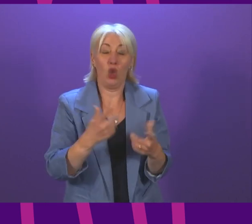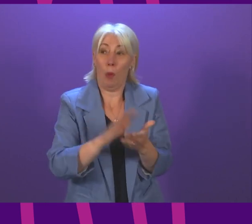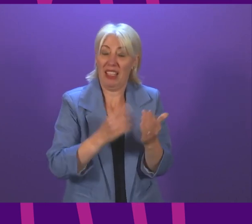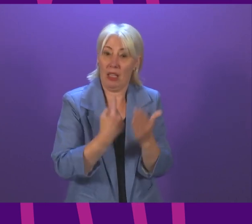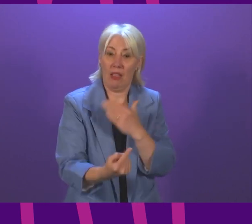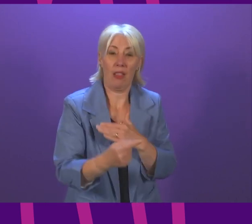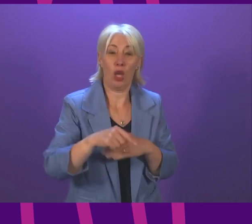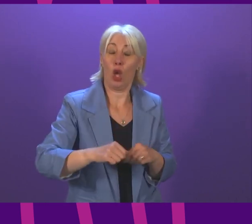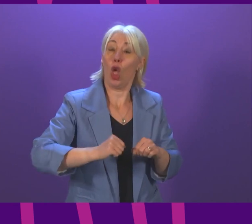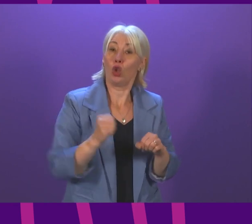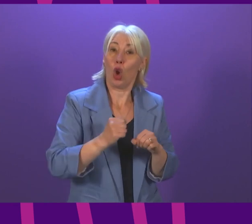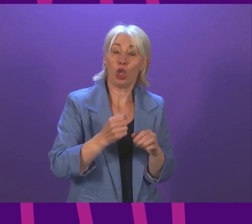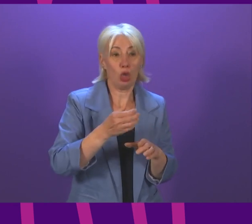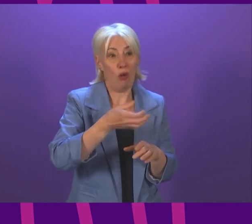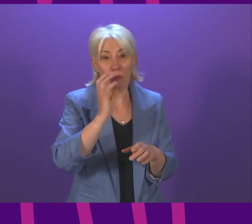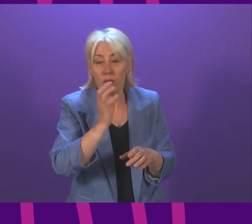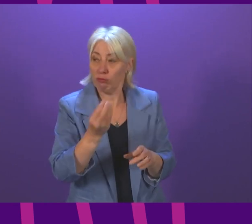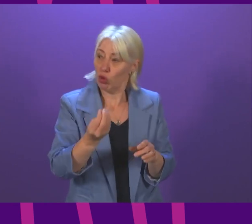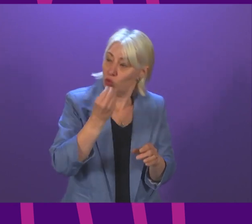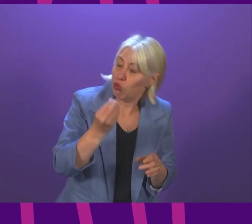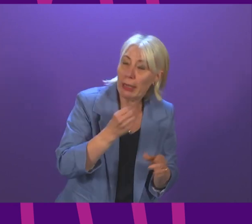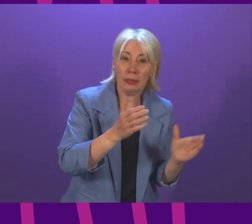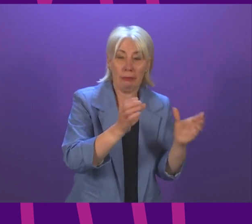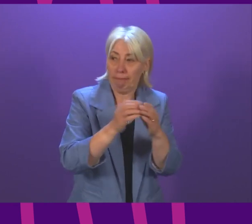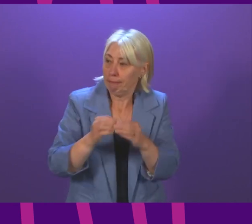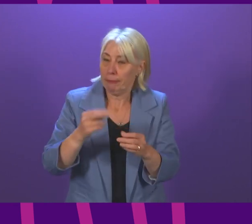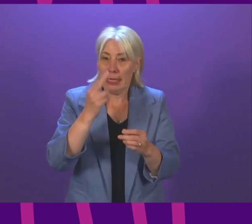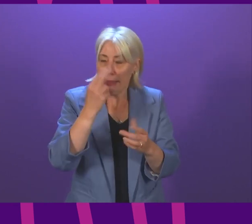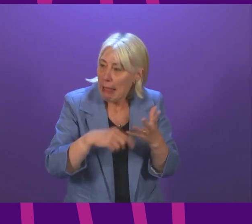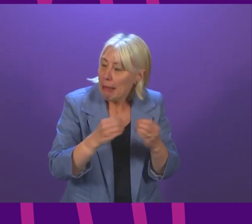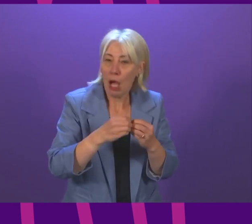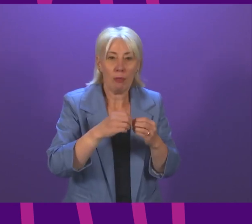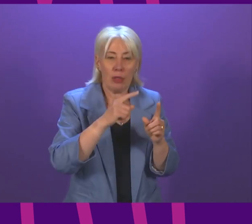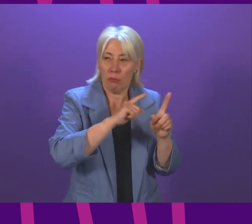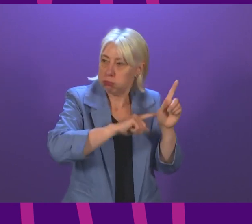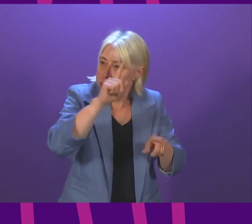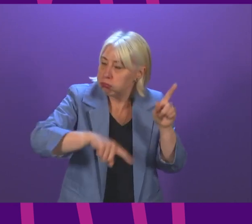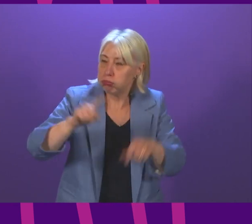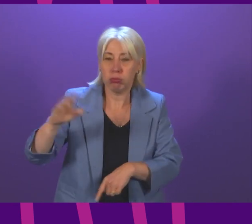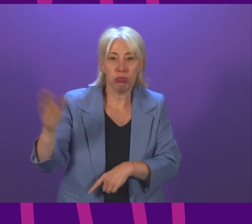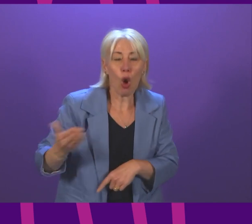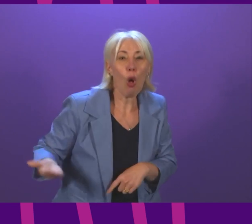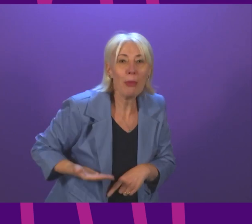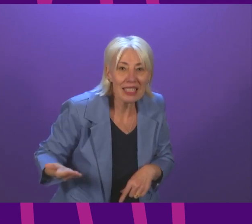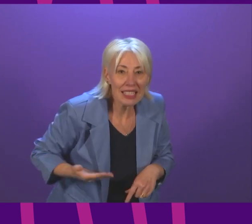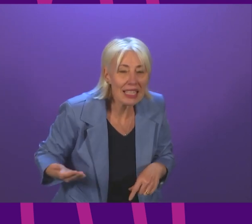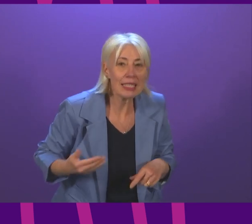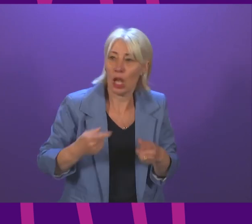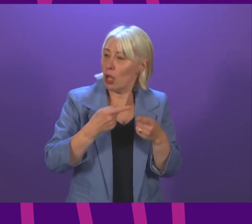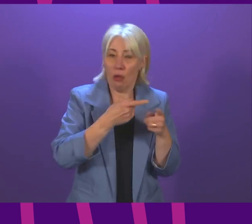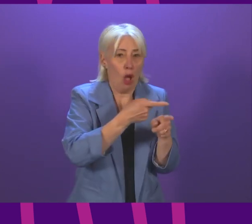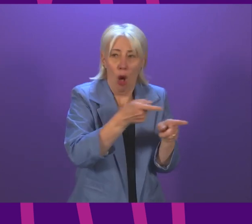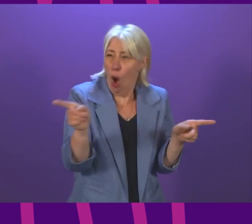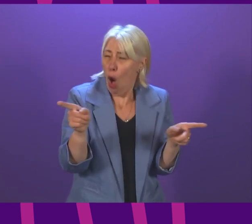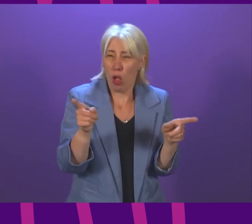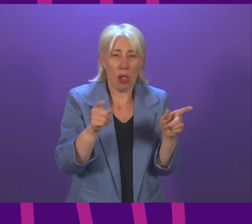Scottish Beer and Pub Association, the Scottish Hospitality Group, the Nighttime Industries Association, the Federation of Small Businesses, the Scottish Chamber of Commerce, the